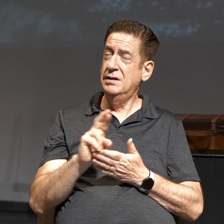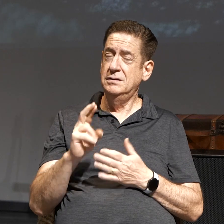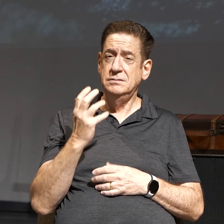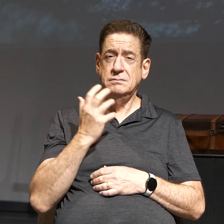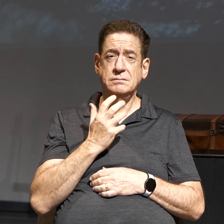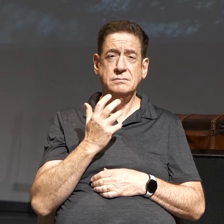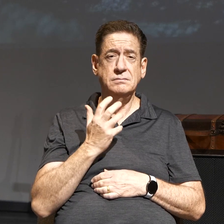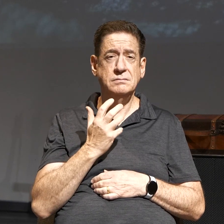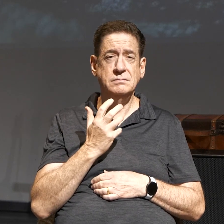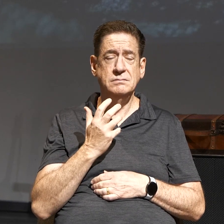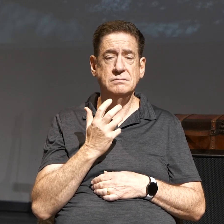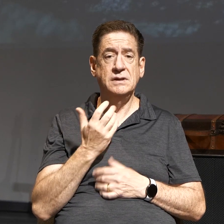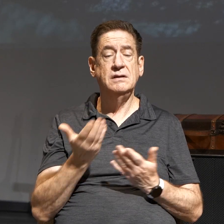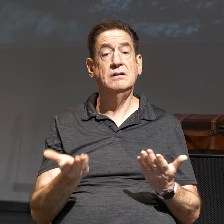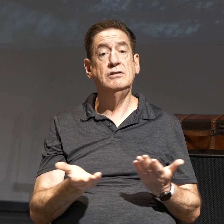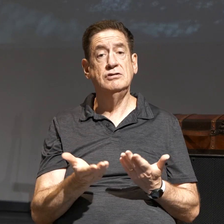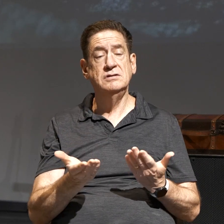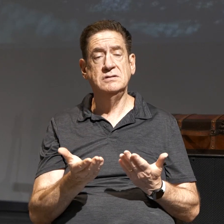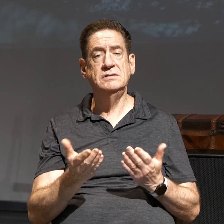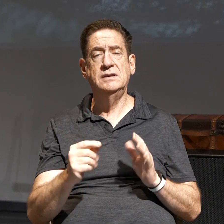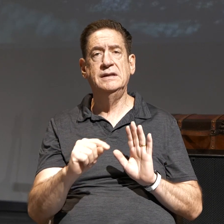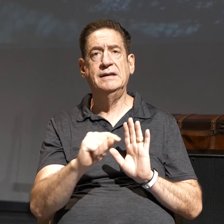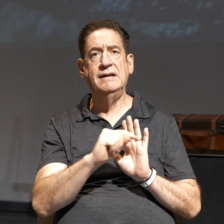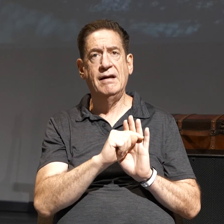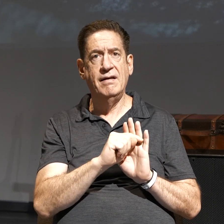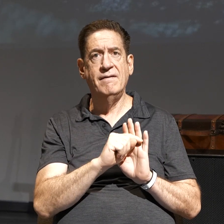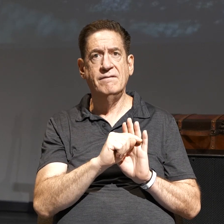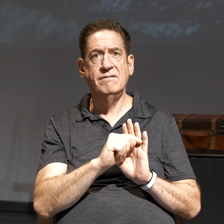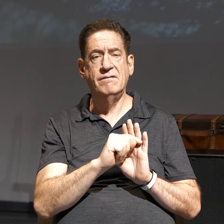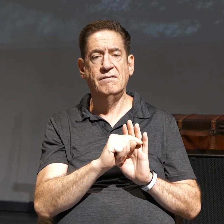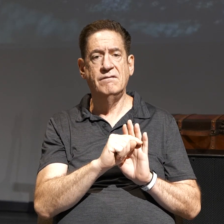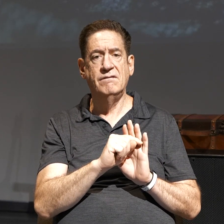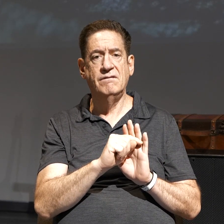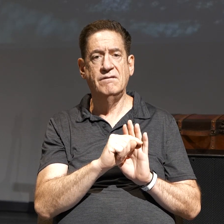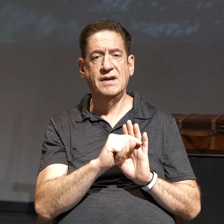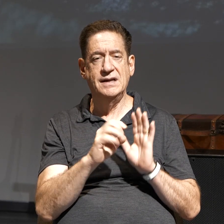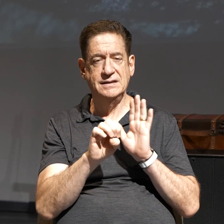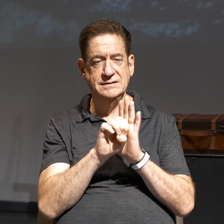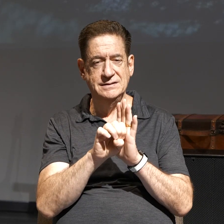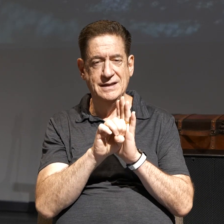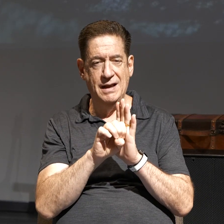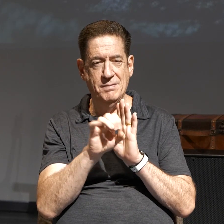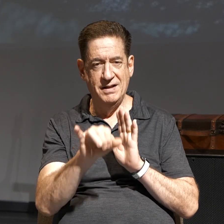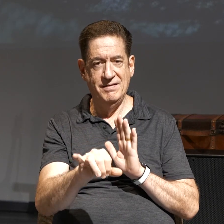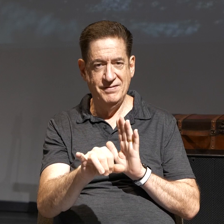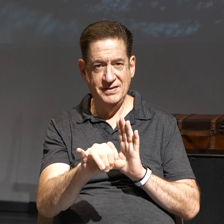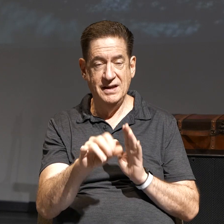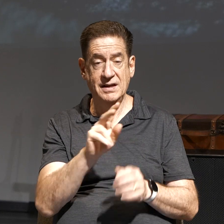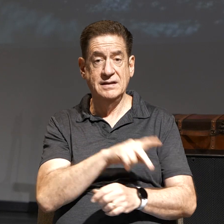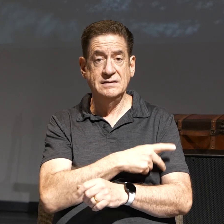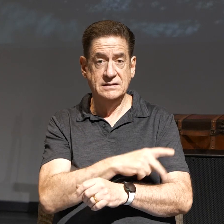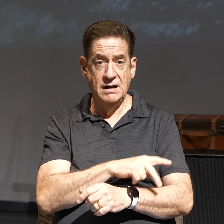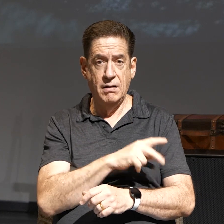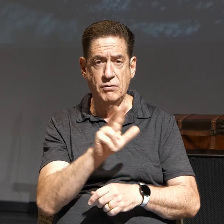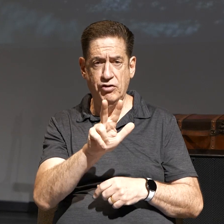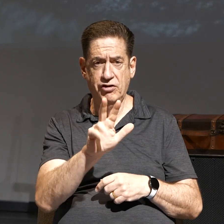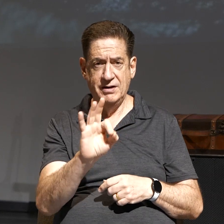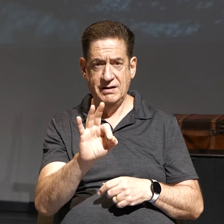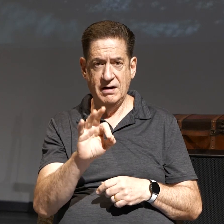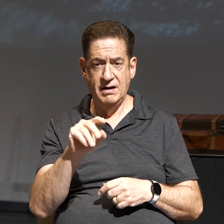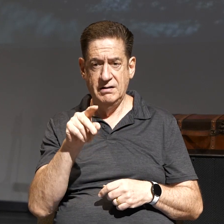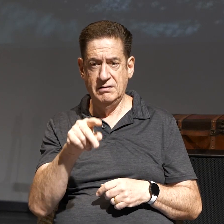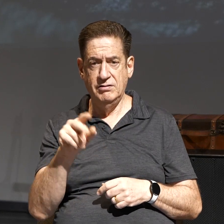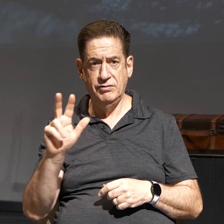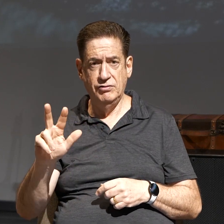I'm going to give you…here's a negative example of that. It's found in Psalm 39.3, and it's negative